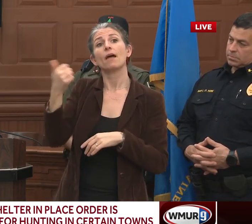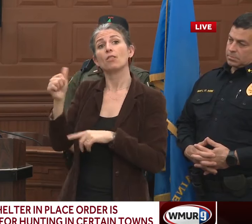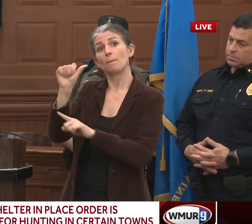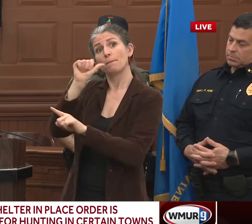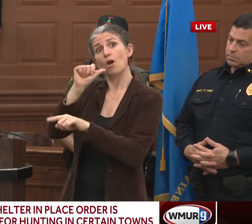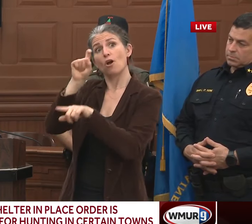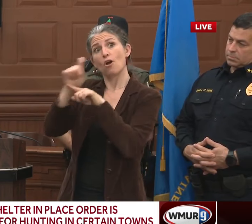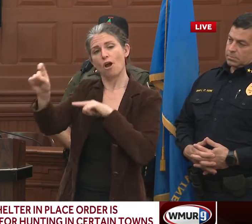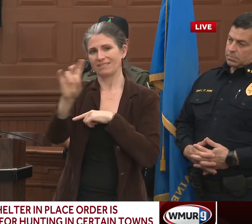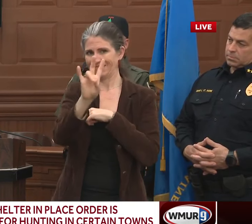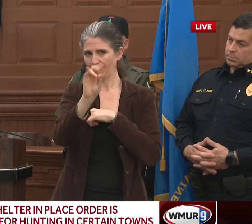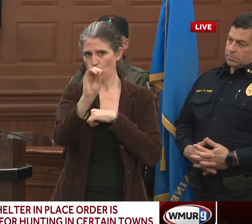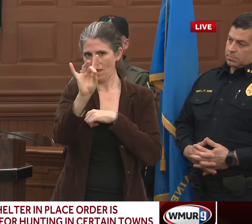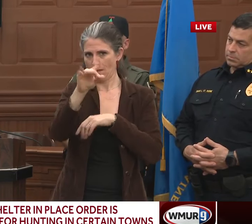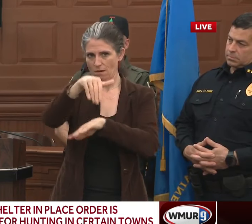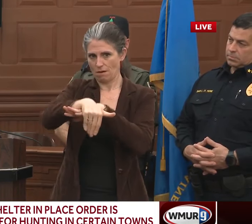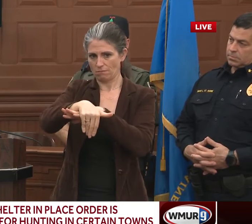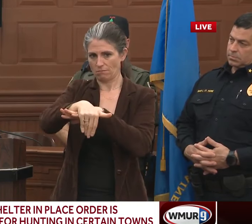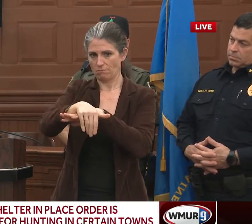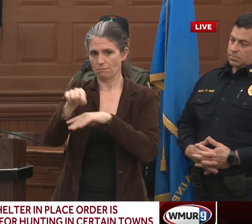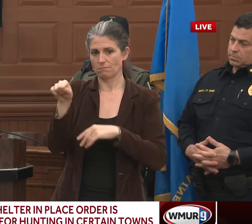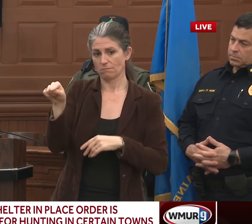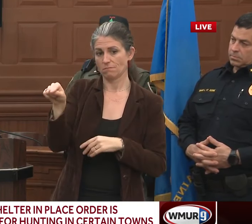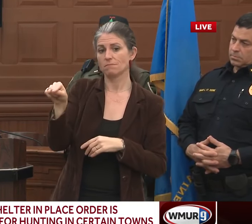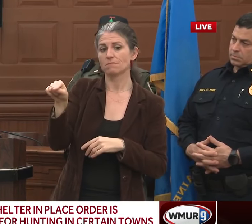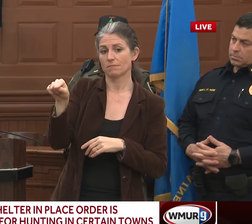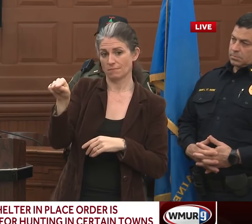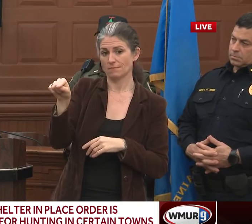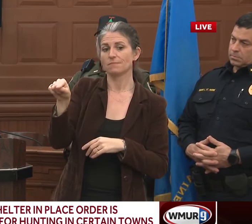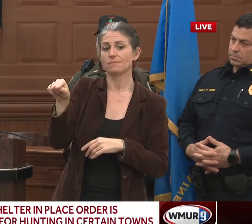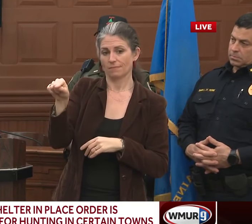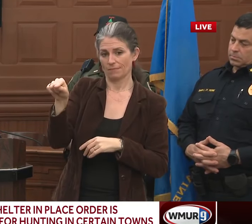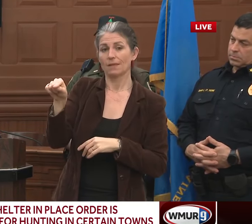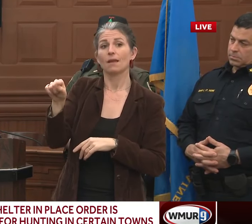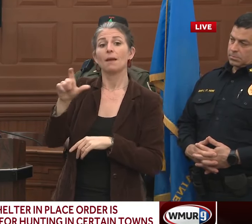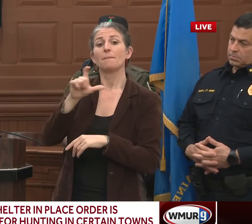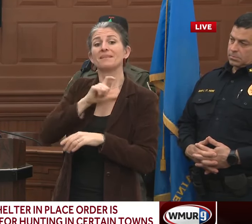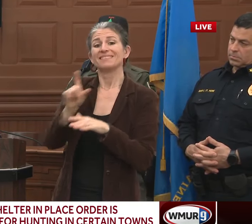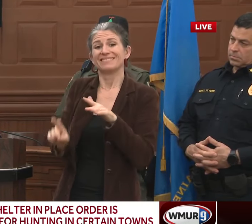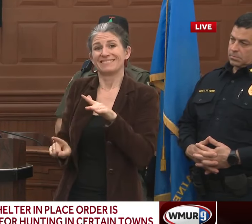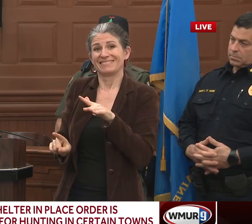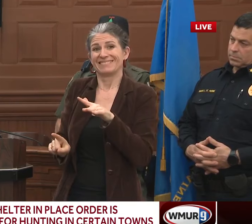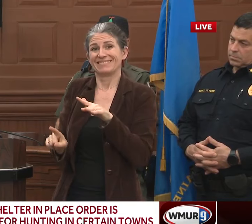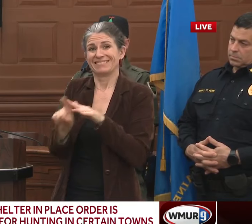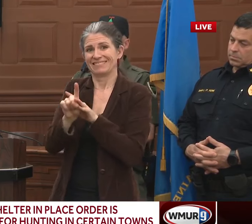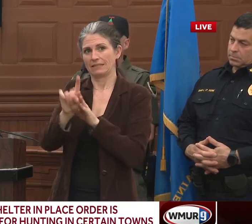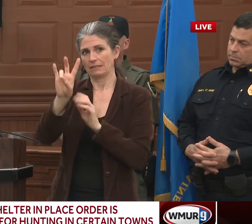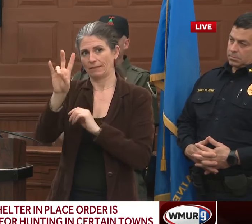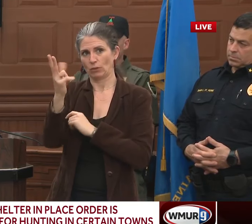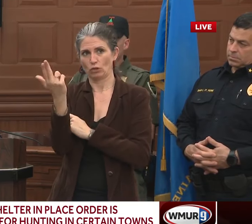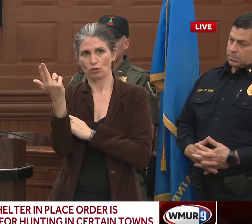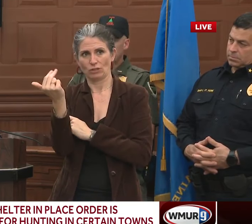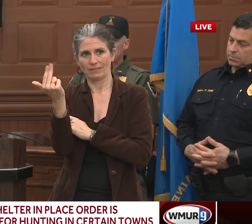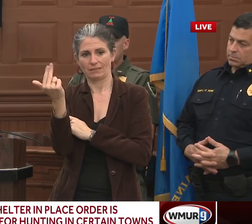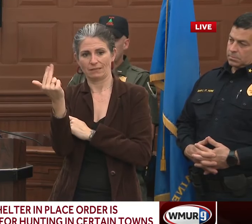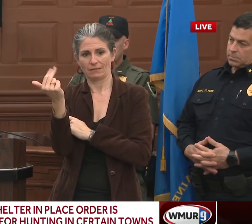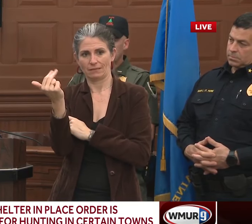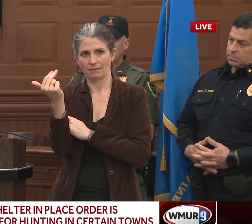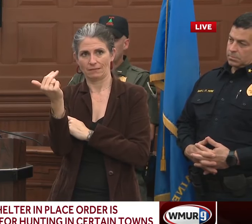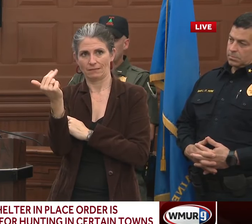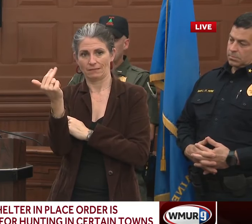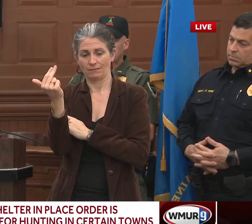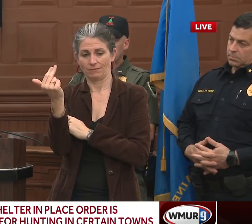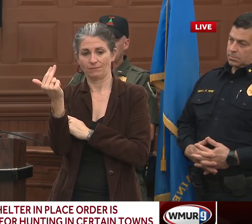responding there at 19.13 or 7.13 p.m., so five minutes later. And then, really, it becomes